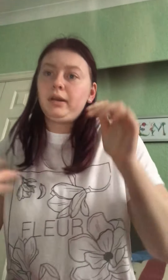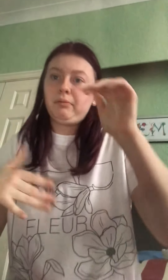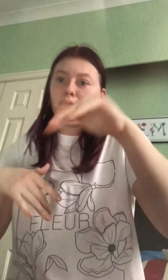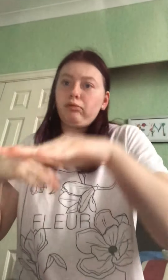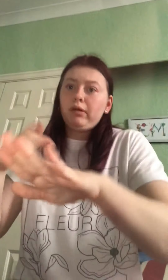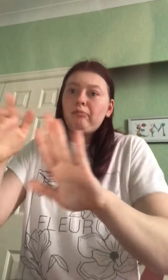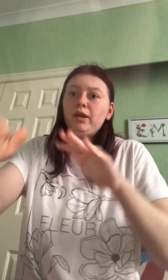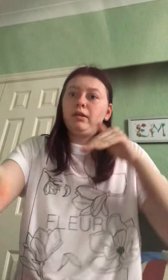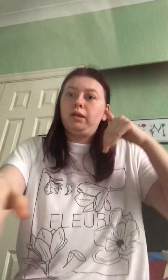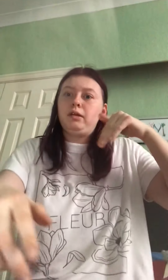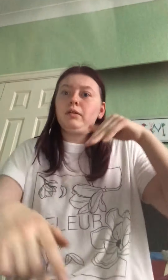I'm swimming in.